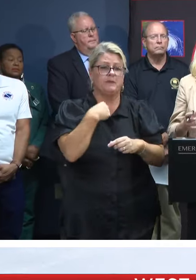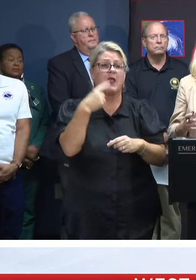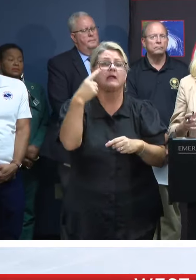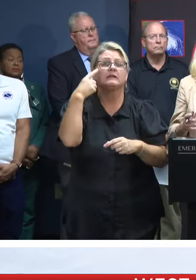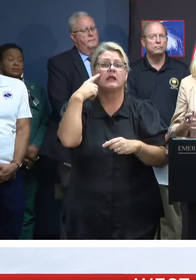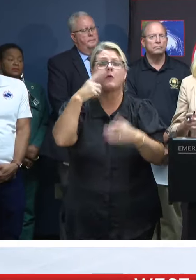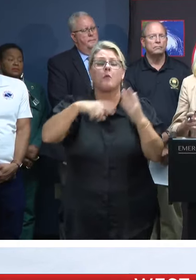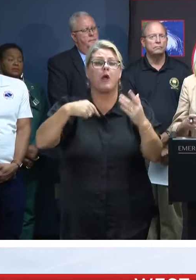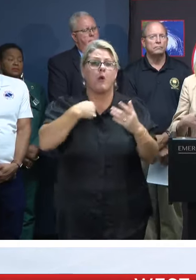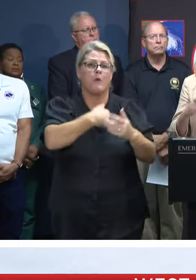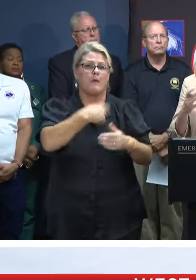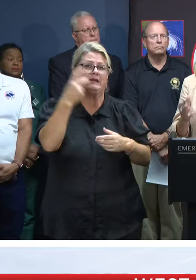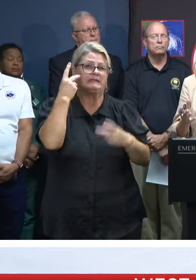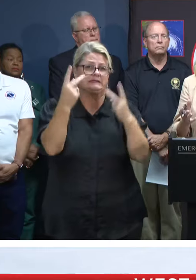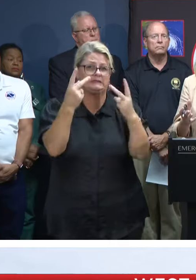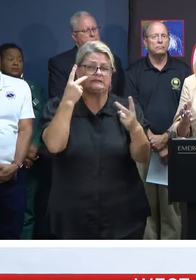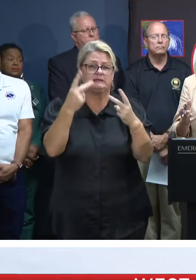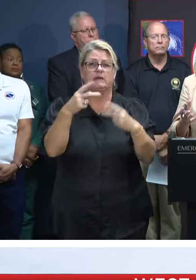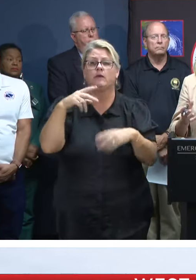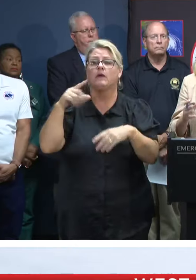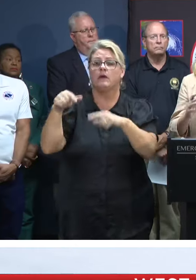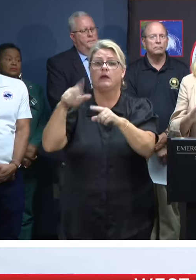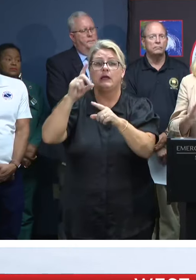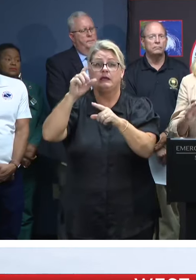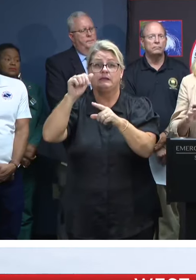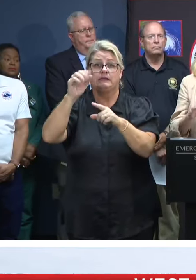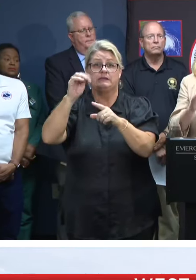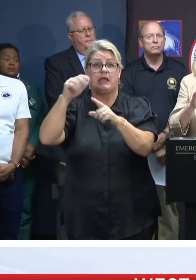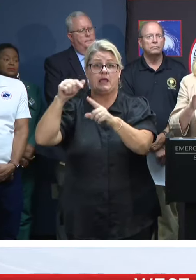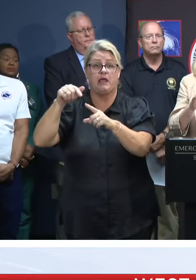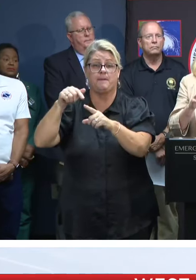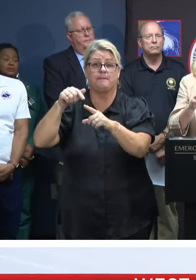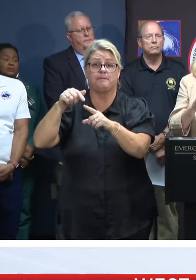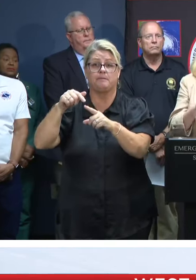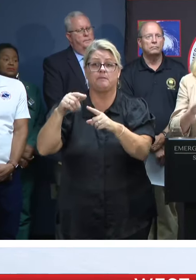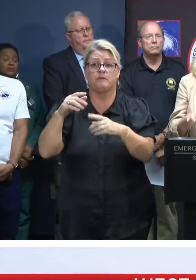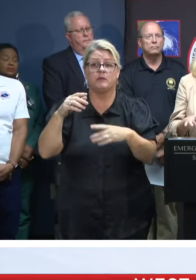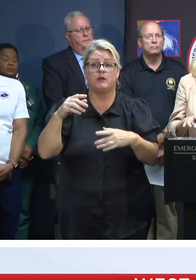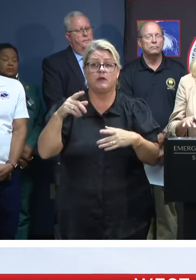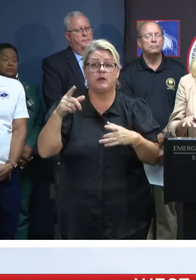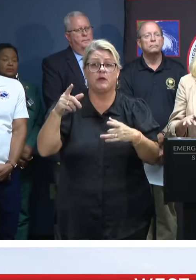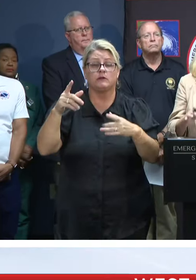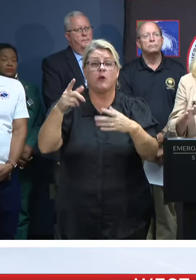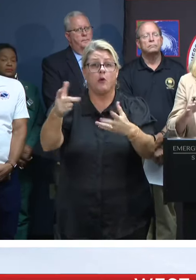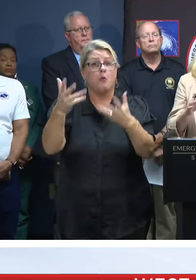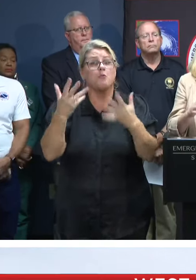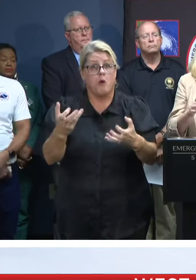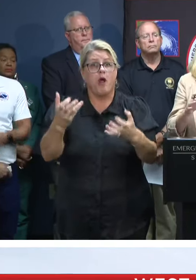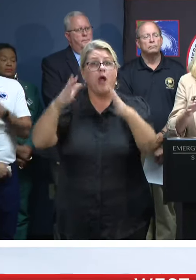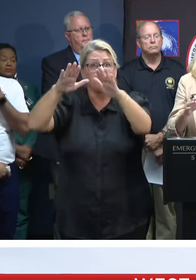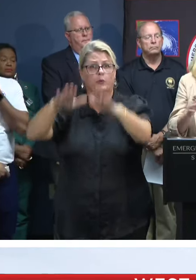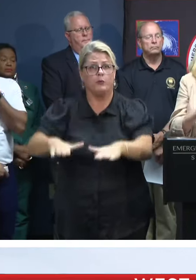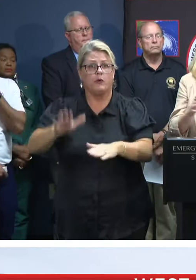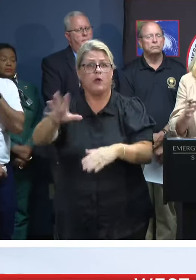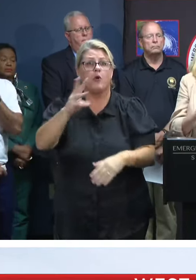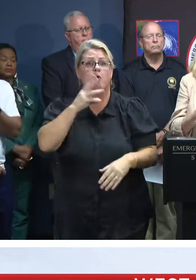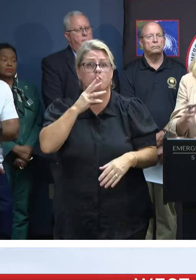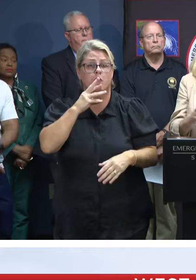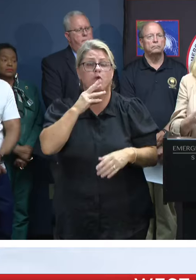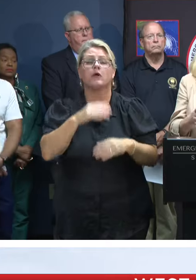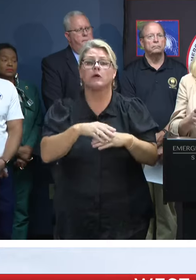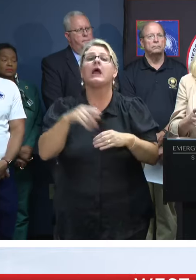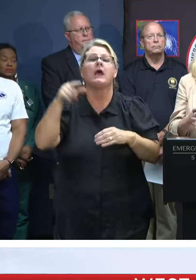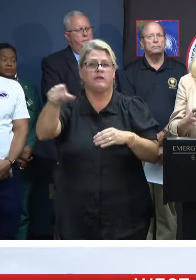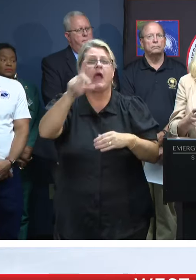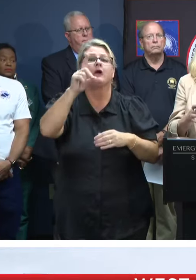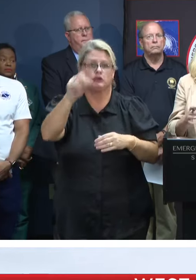that we're seeing is that when any dam is considering releasing some of the water, they are coordinating